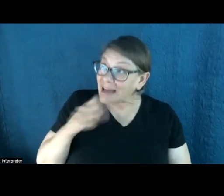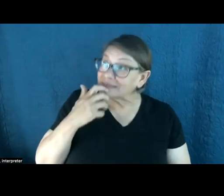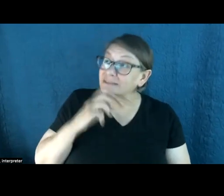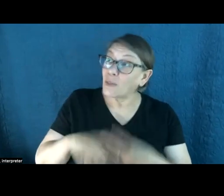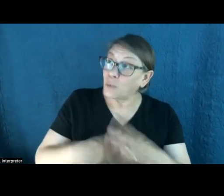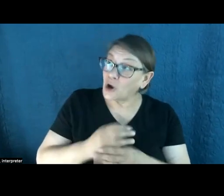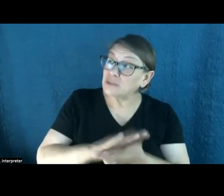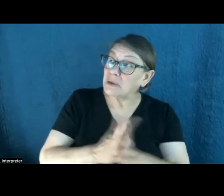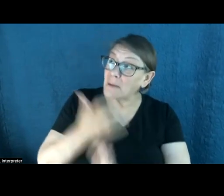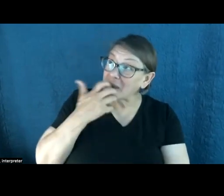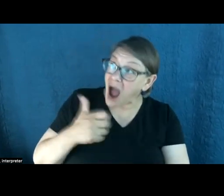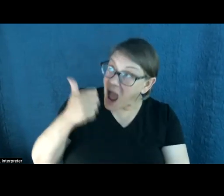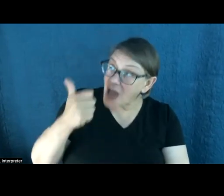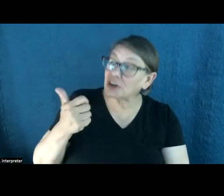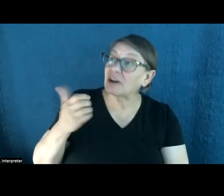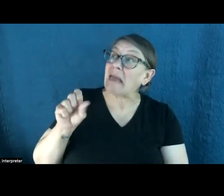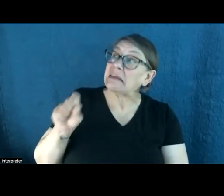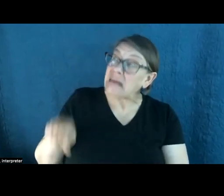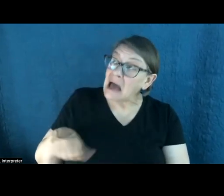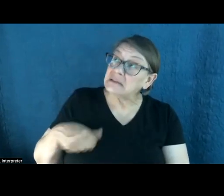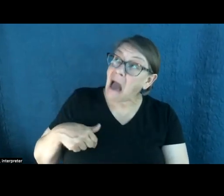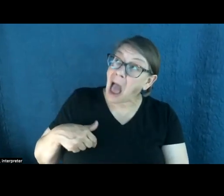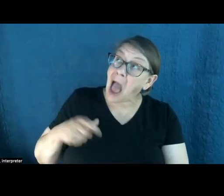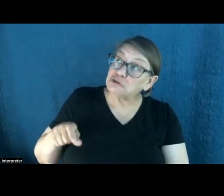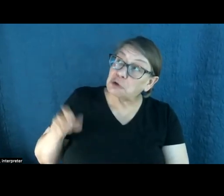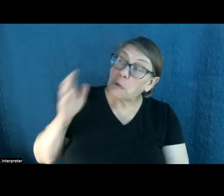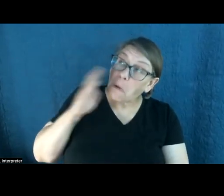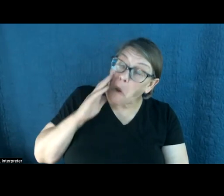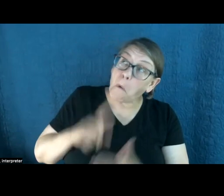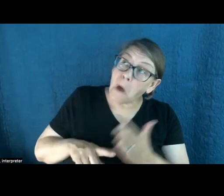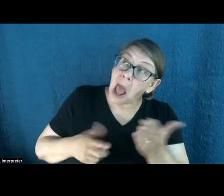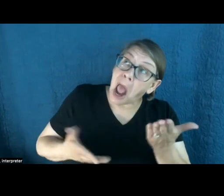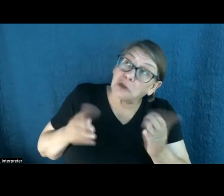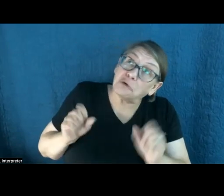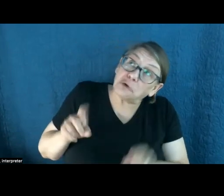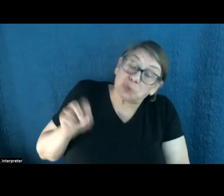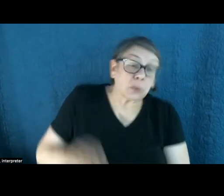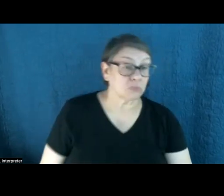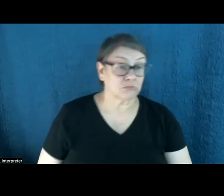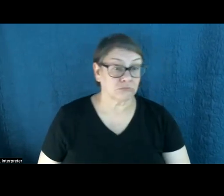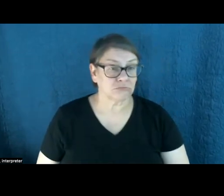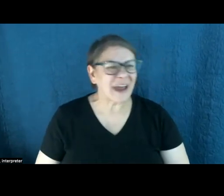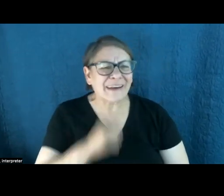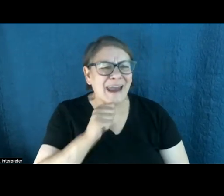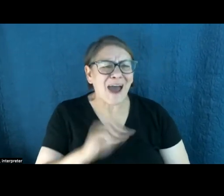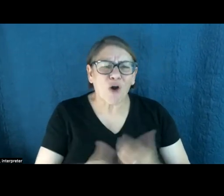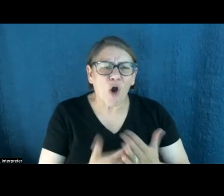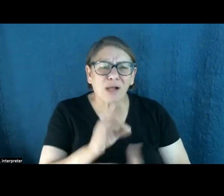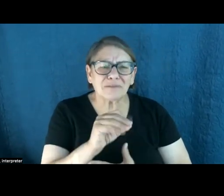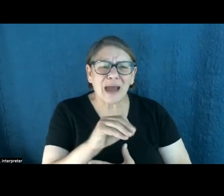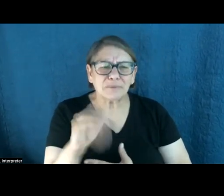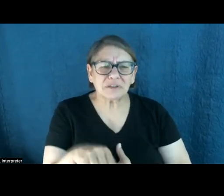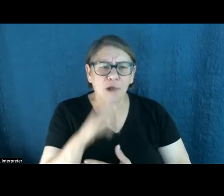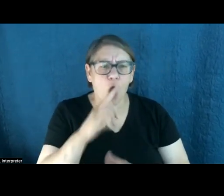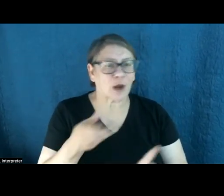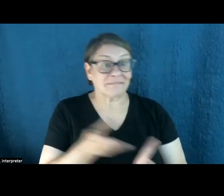people who might actually be interested in what we should do about that. And again, to be clear, not all of those 90% of people are convinced